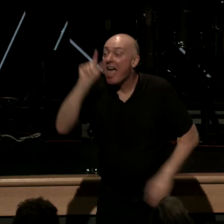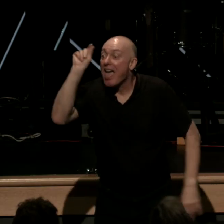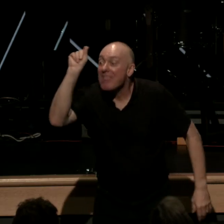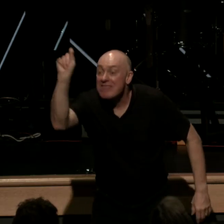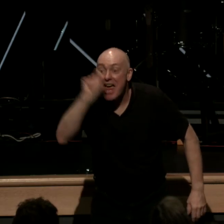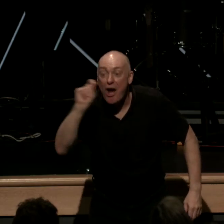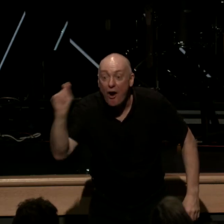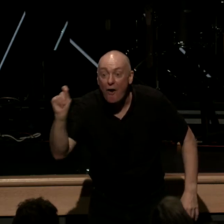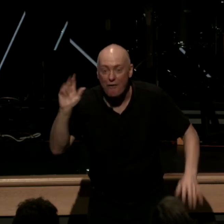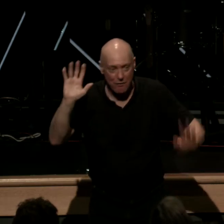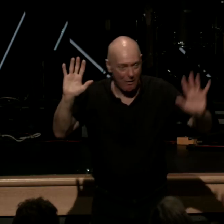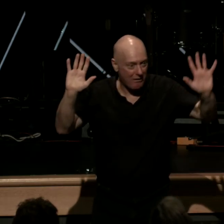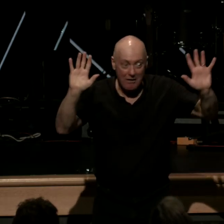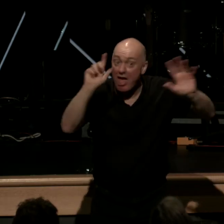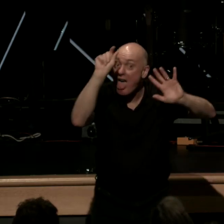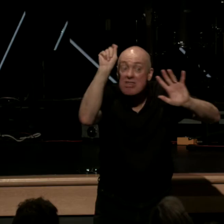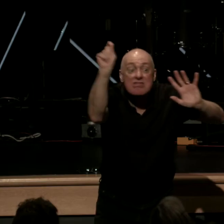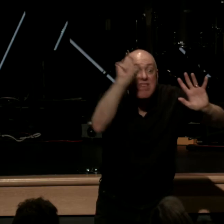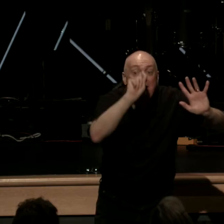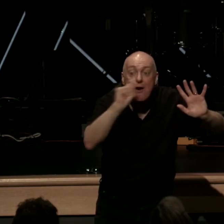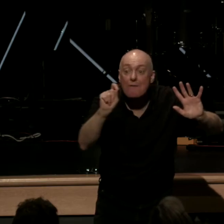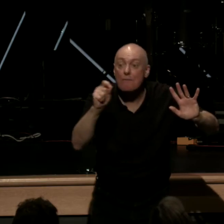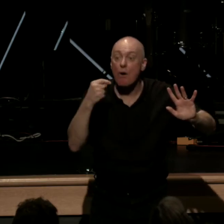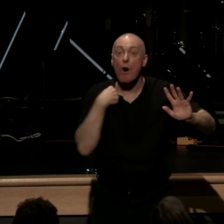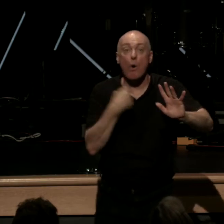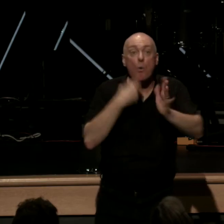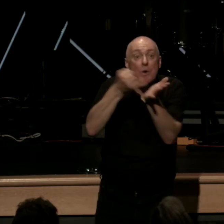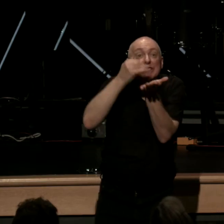building off of all that's happened since we have been justified by faith